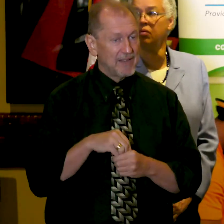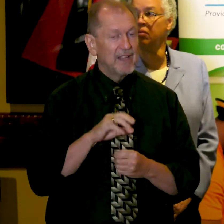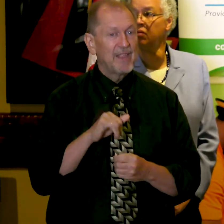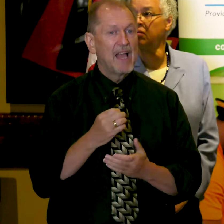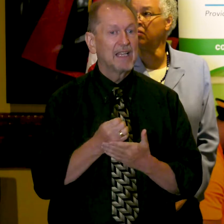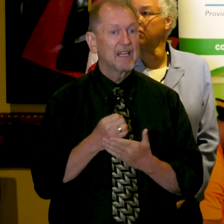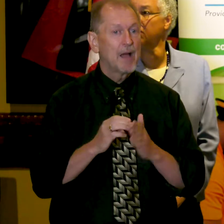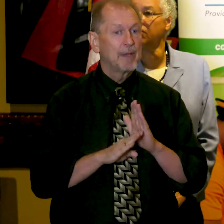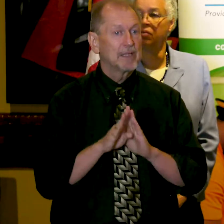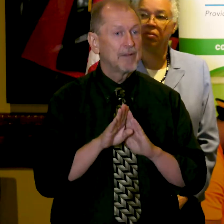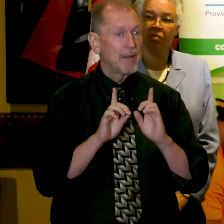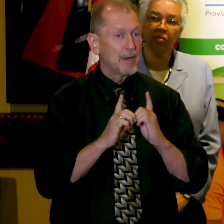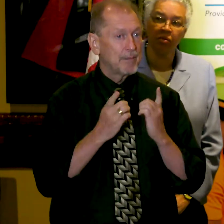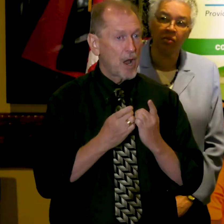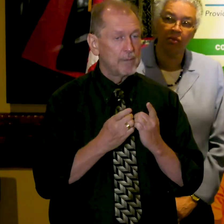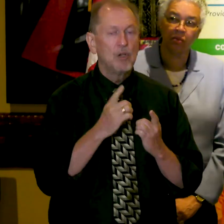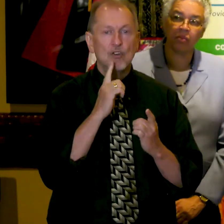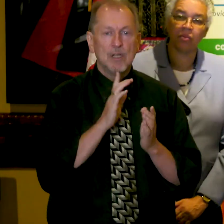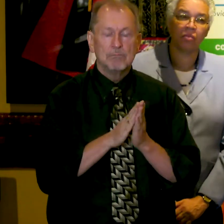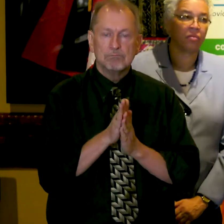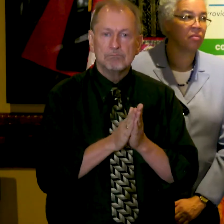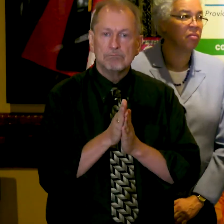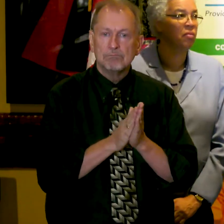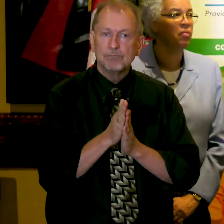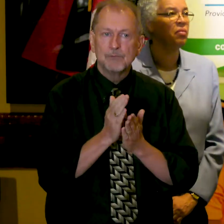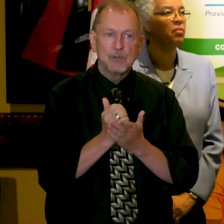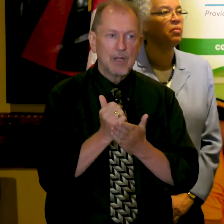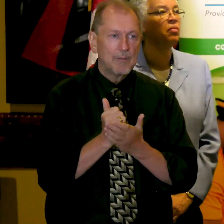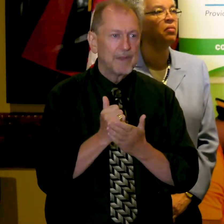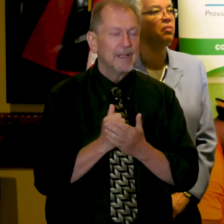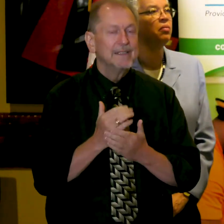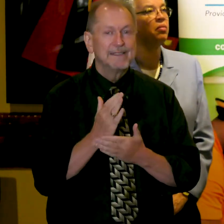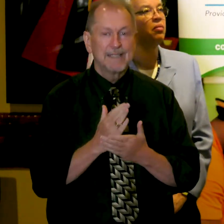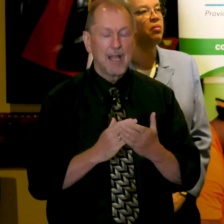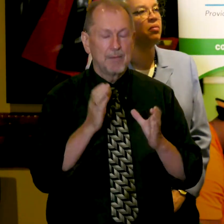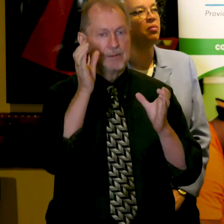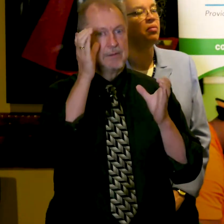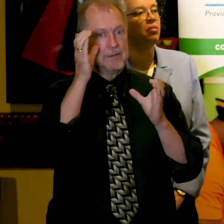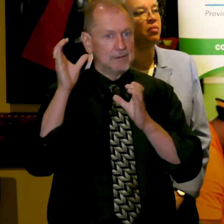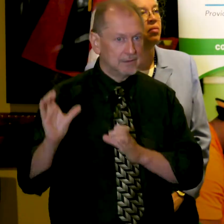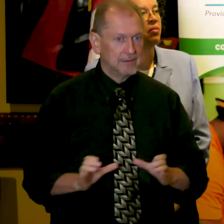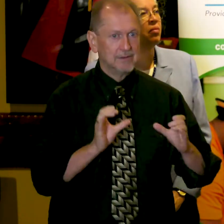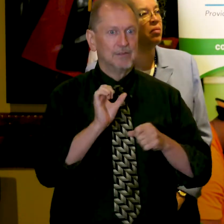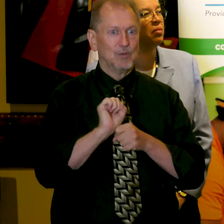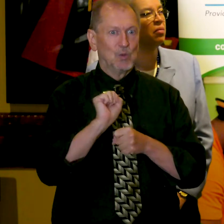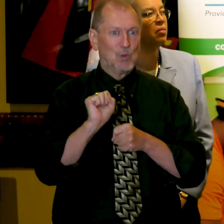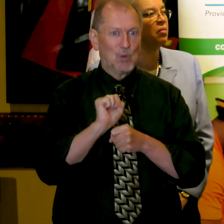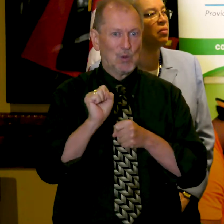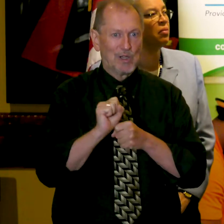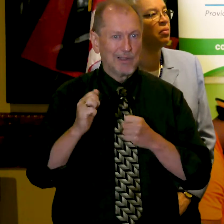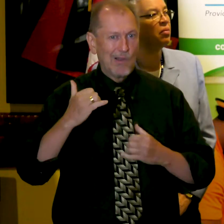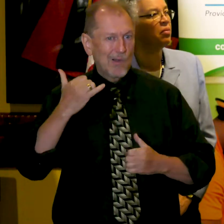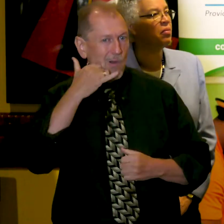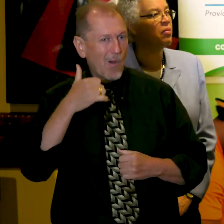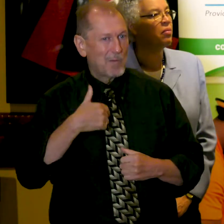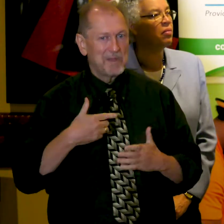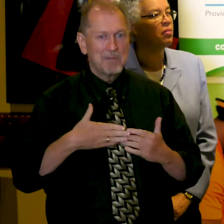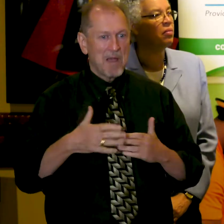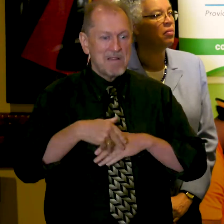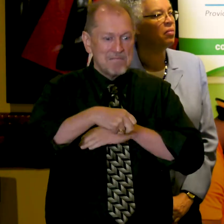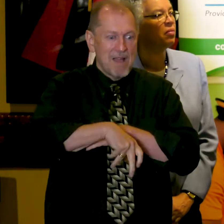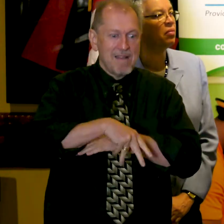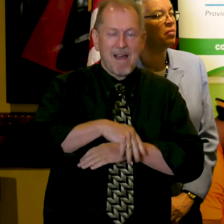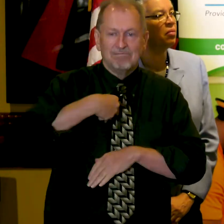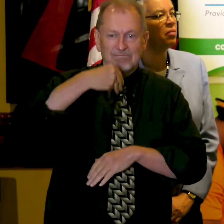your passion for this work, the midnight calls that I really appreciate have